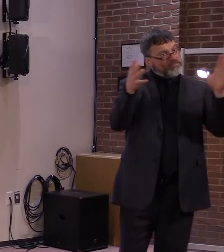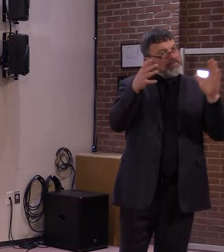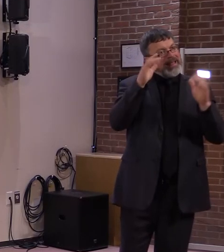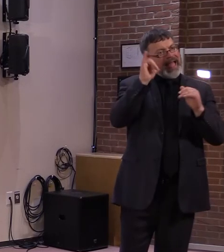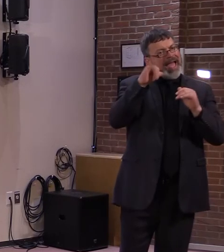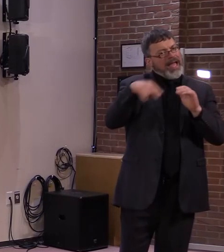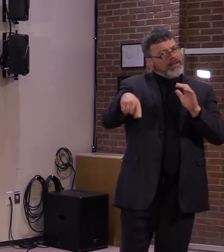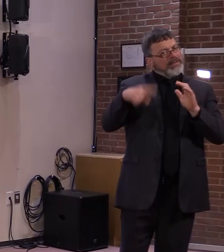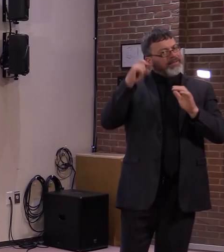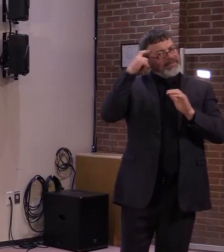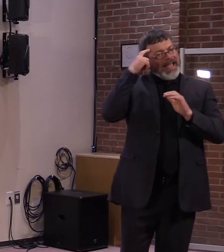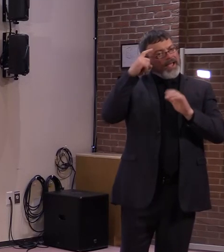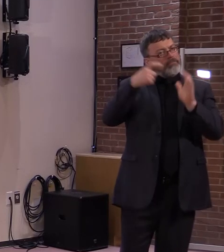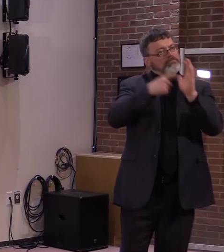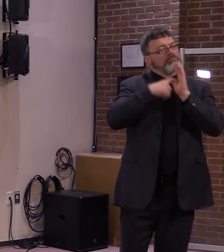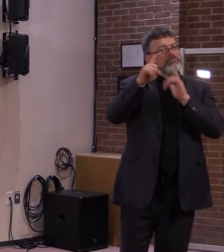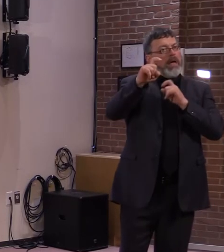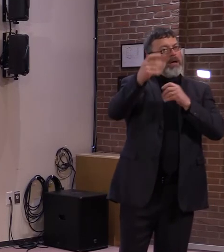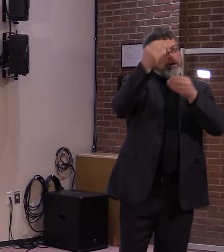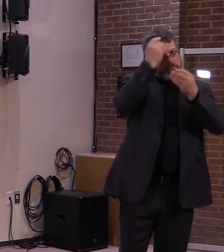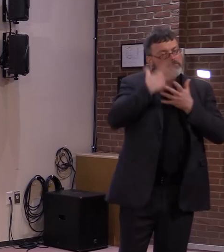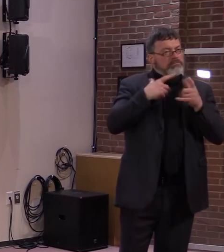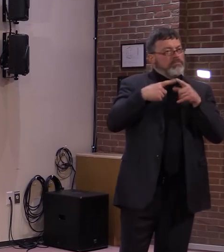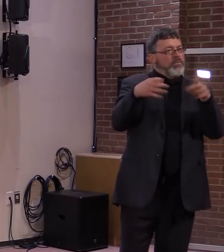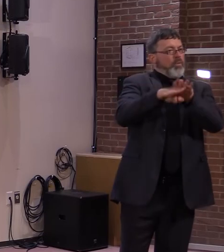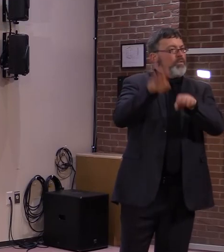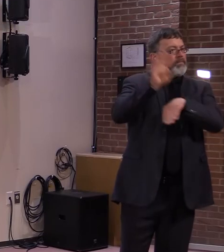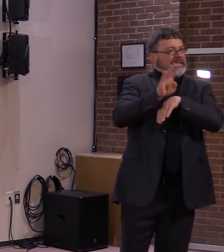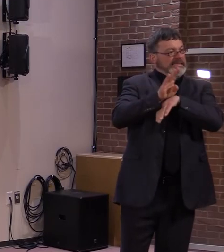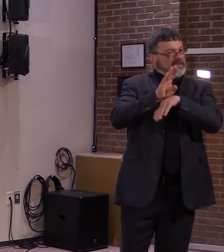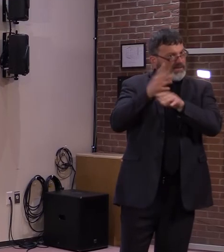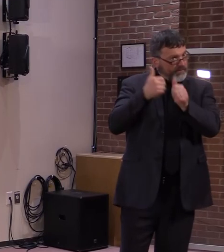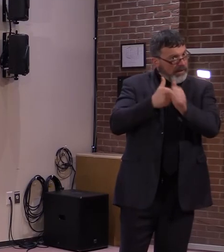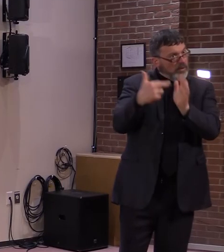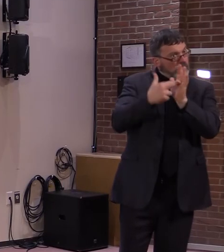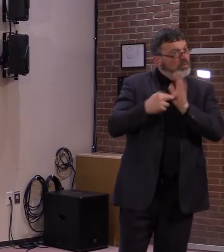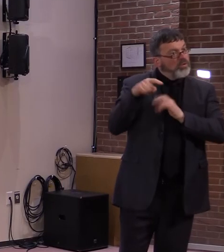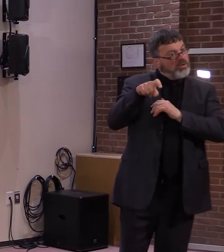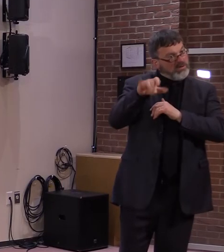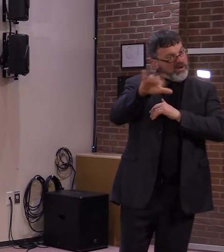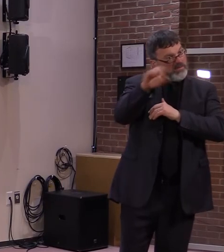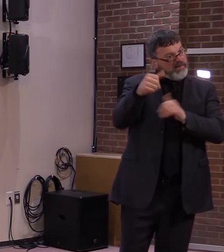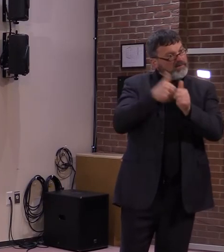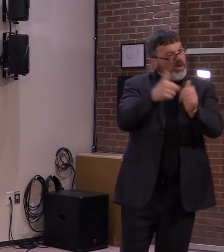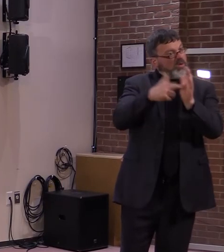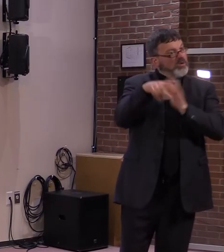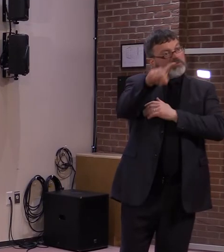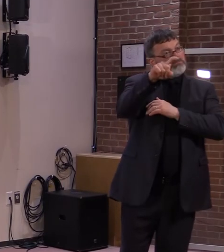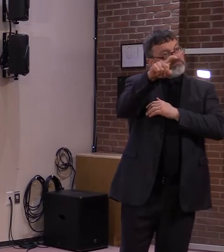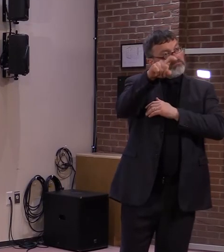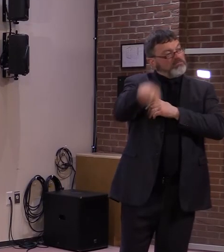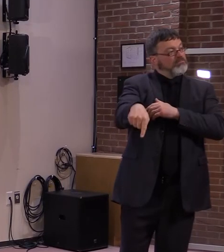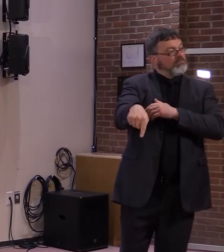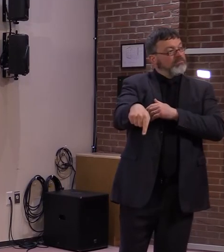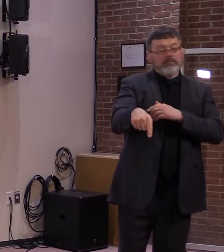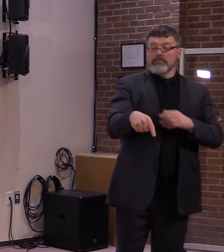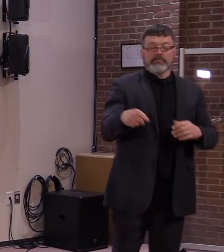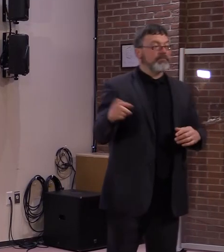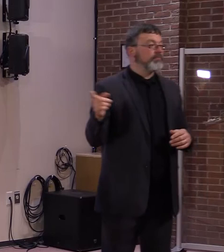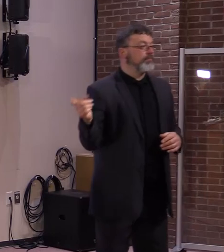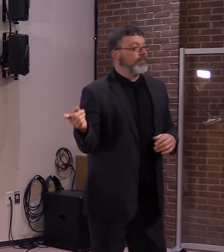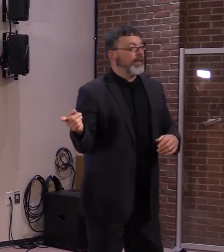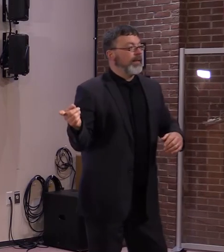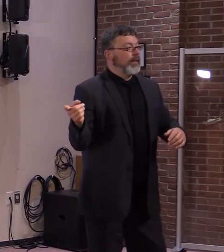The company and the parent company did provide notice yesterday afternoon to both myself and the Agency of